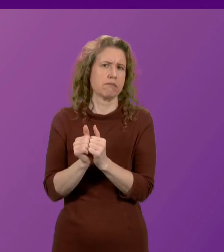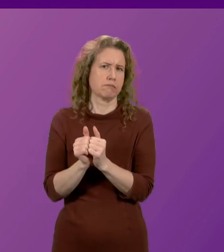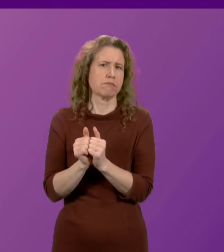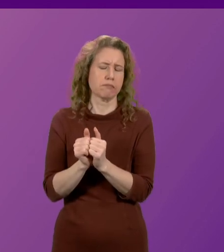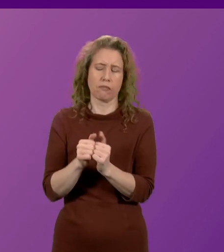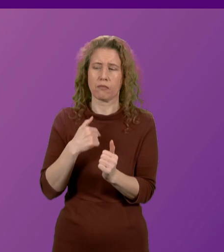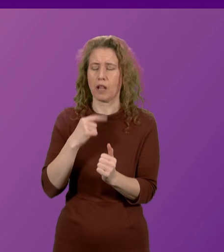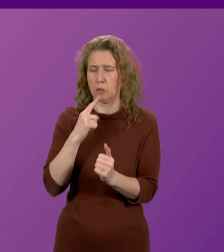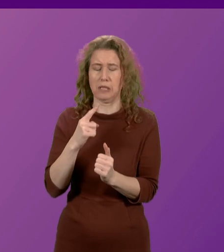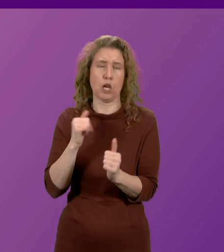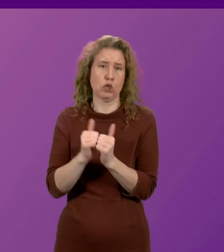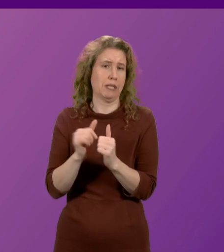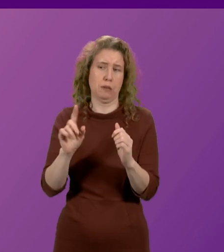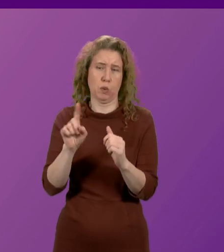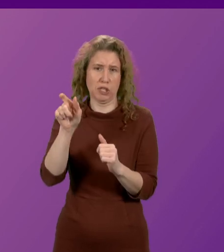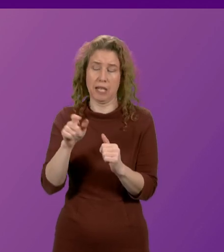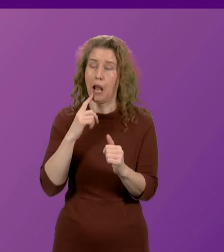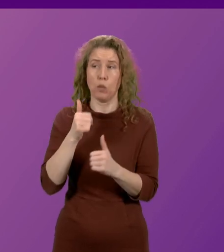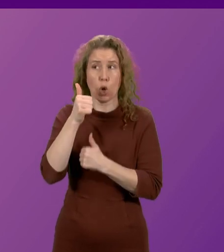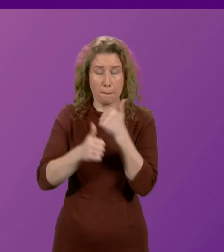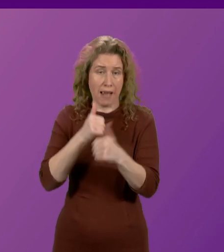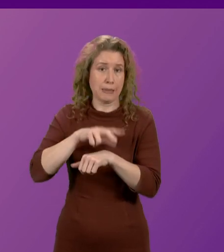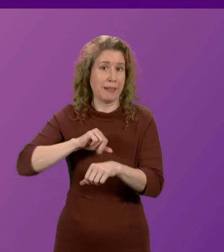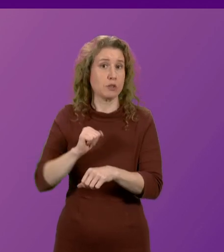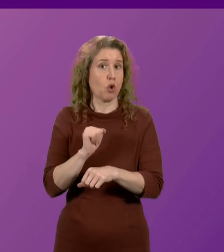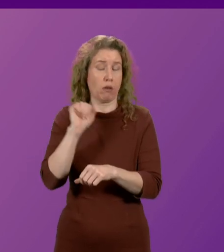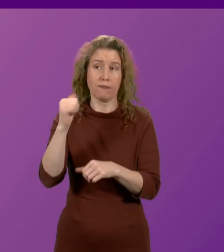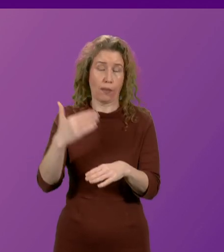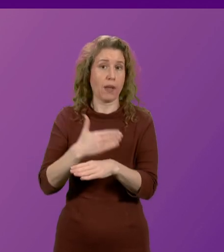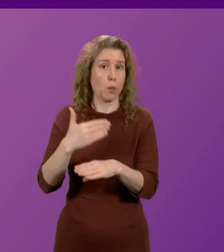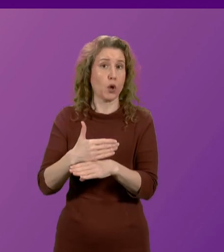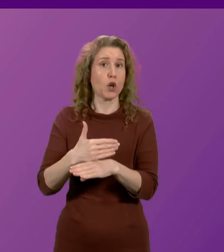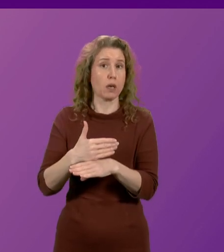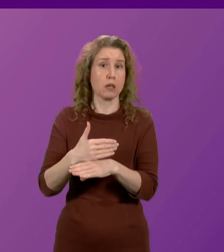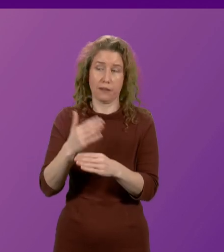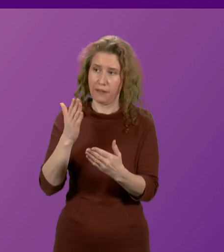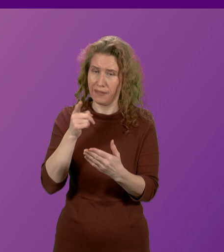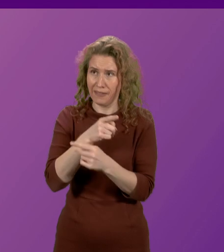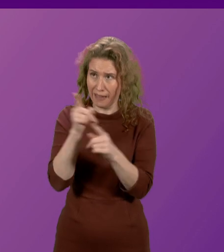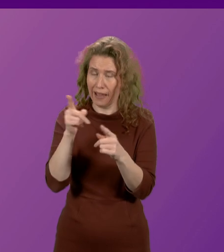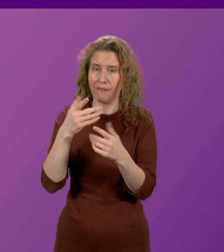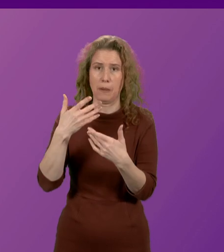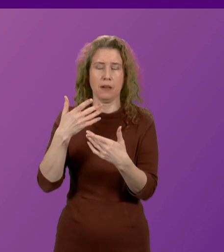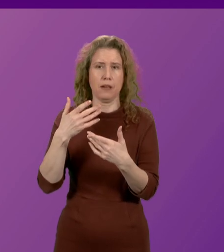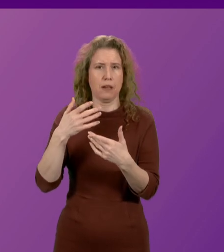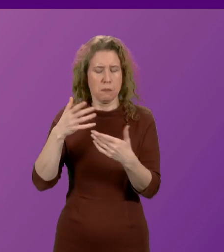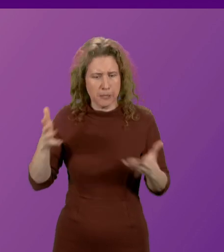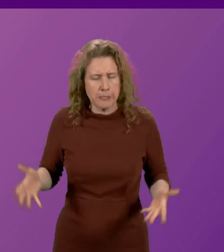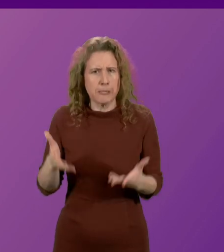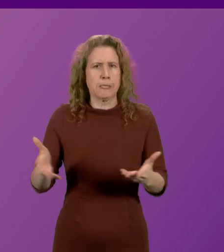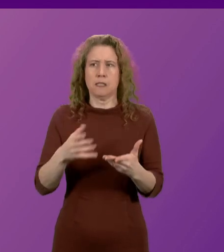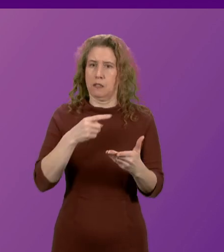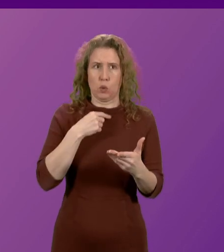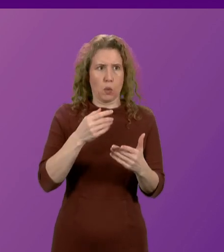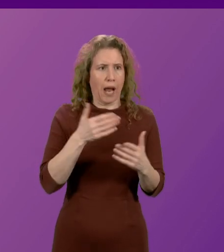And I would say, I would commend Police Scotland for the work that they've done in actually, in perhaps driving some of this